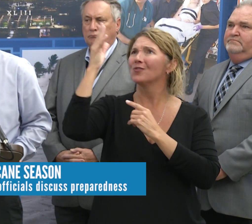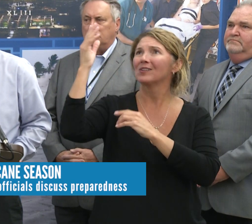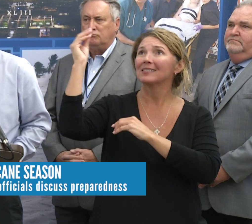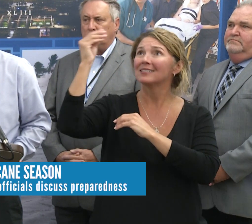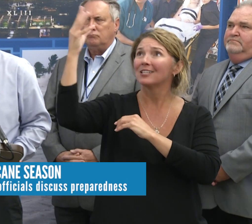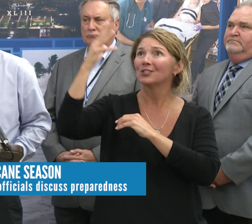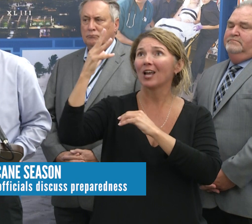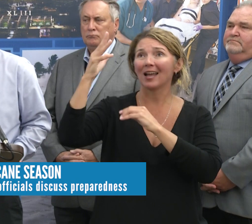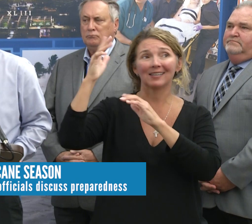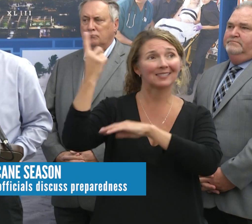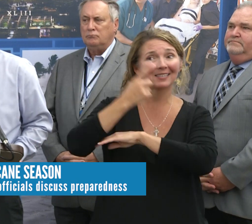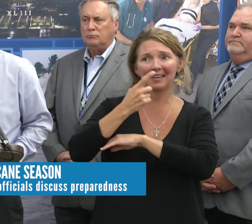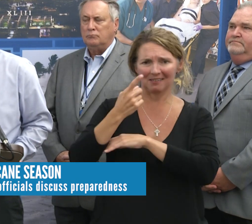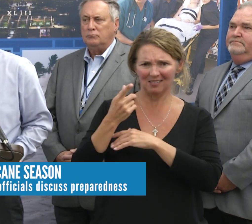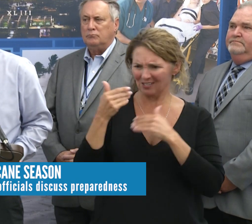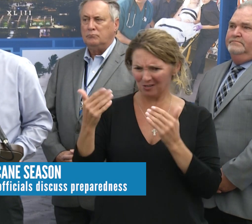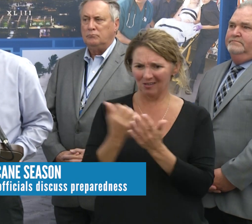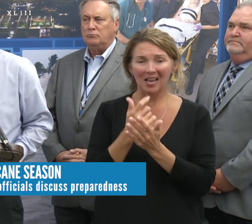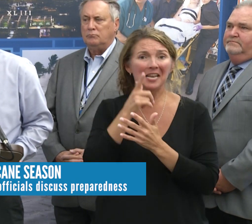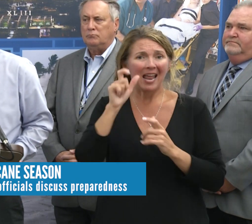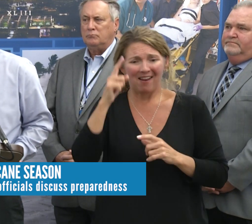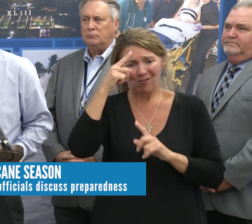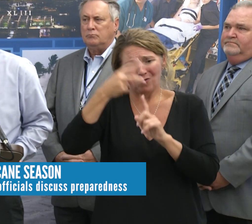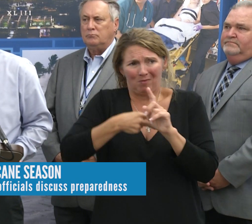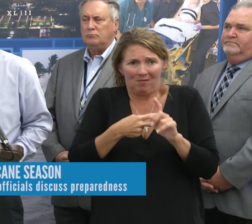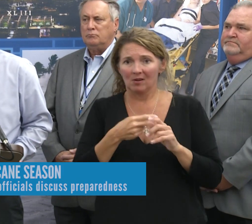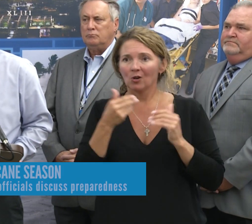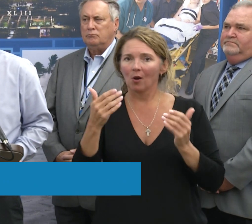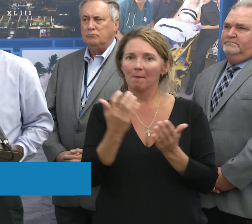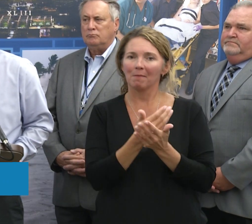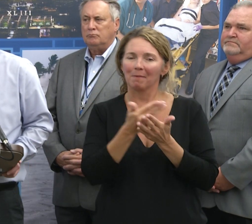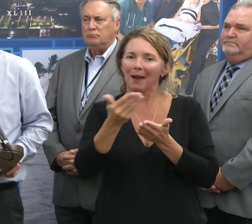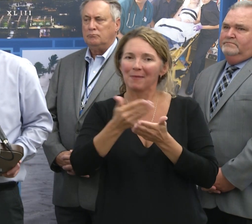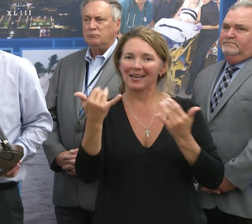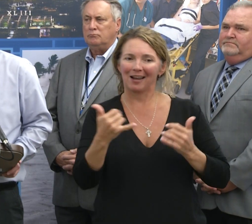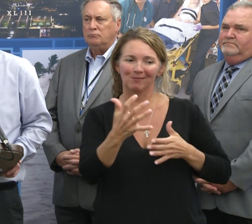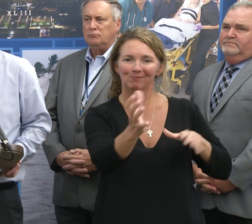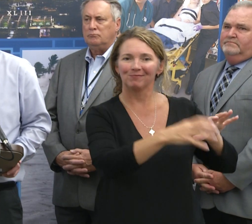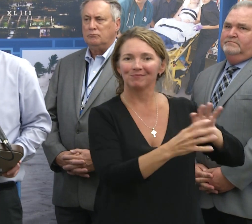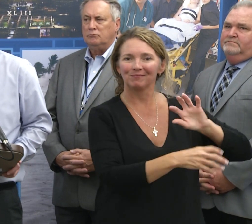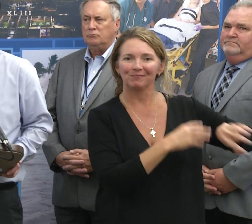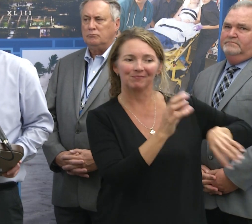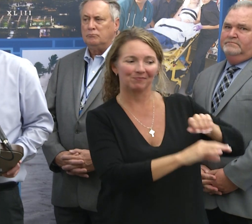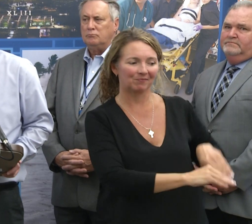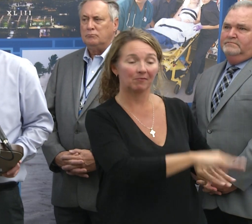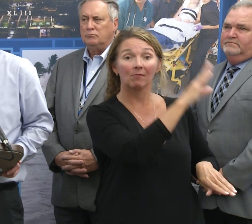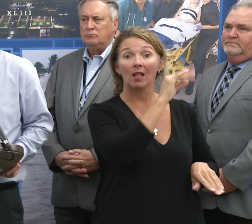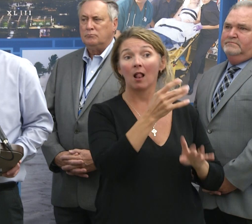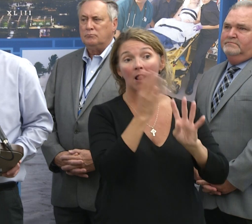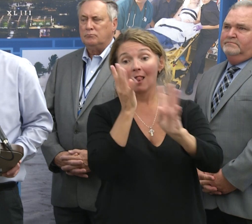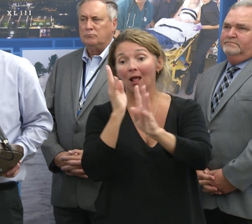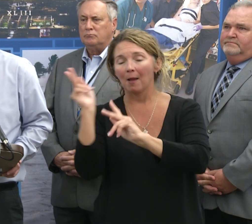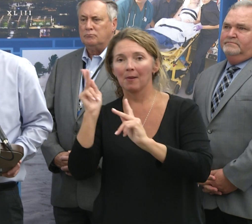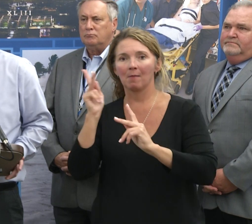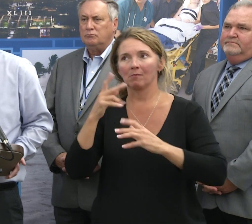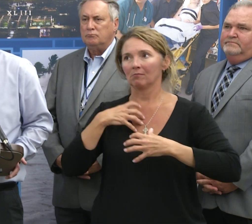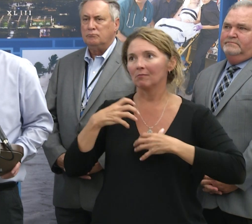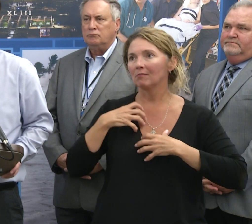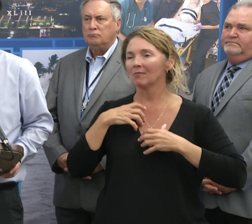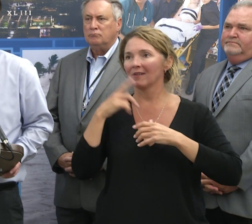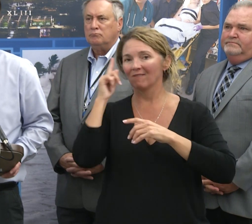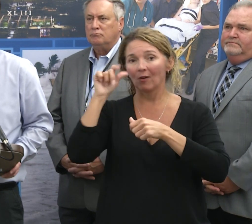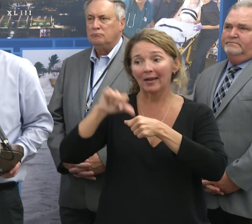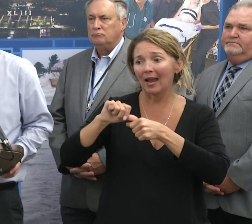right now, to get out there and get supplies. You may not need them for two months, but at least you'll have them. And you won't be battling the lines for supplies and